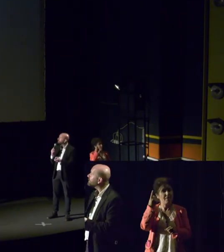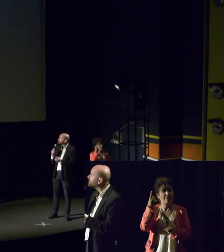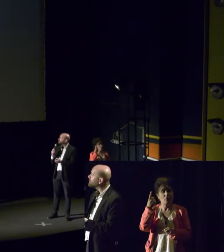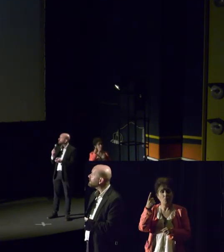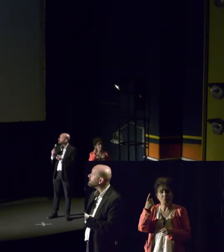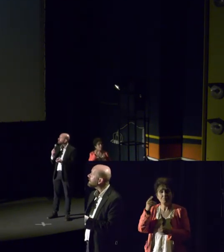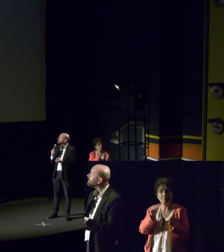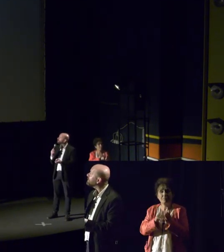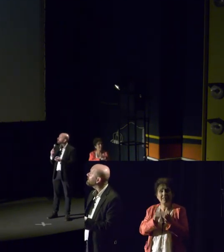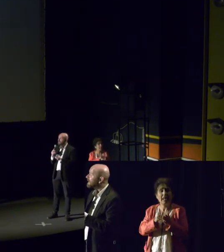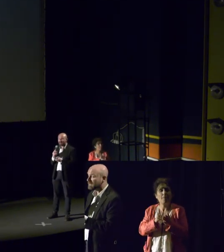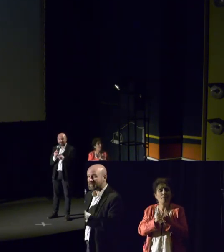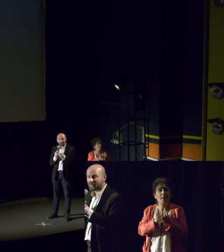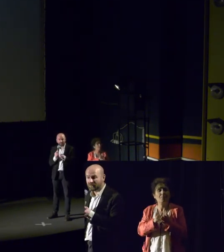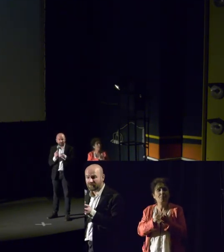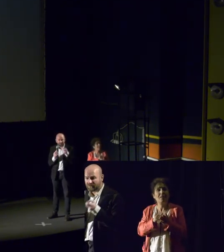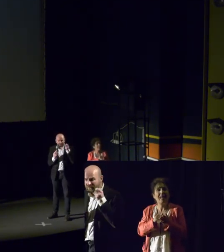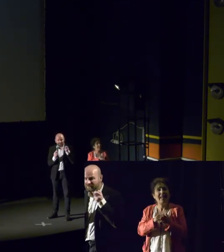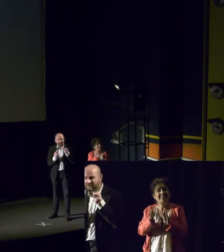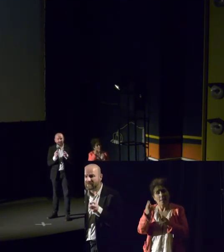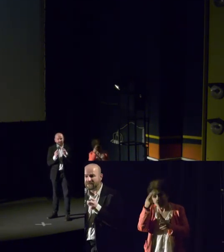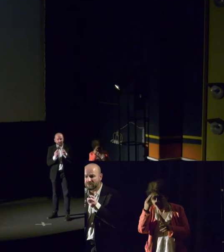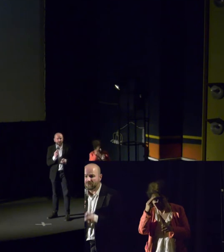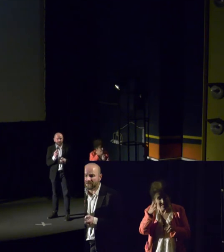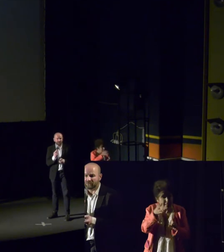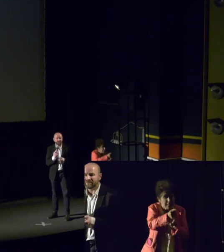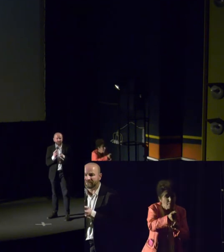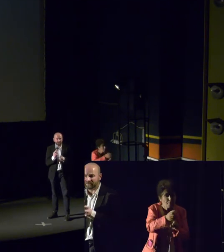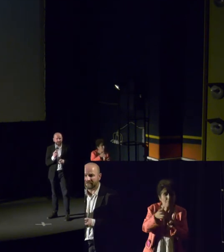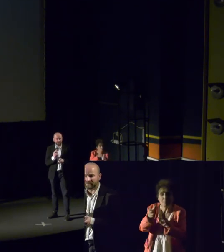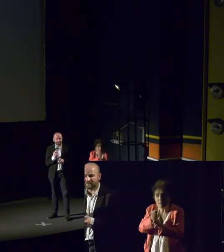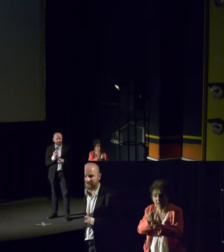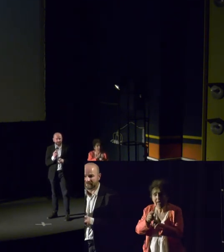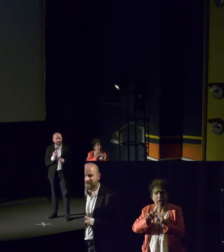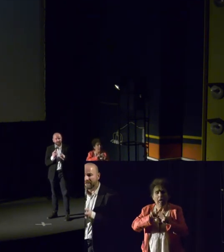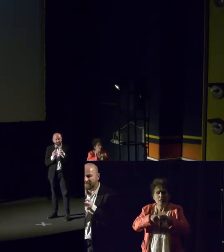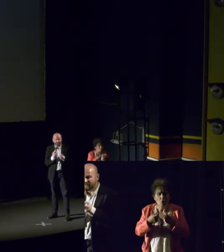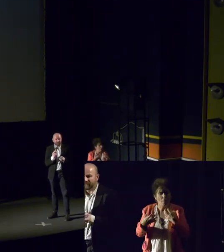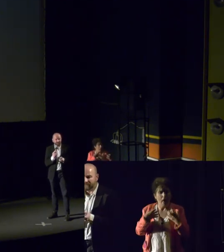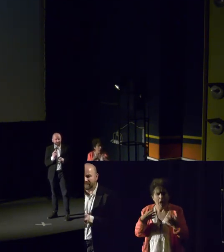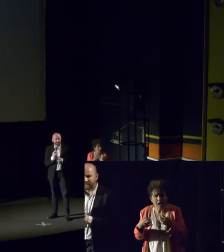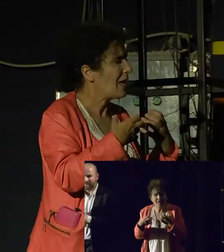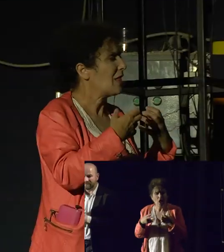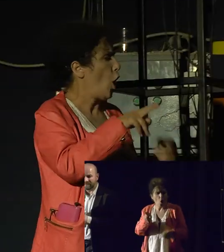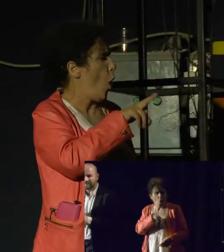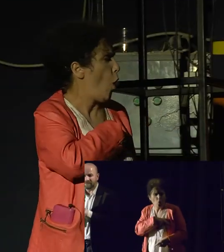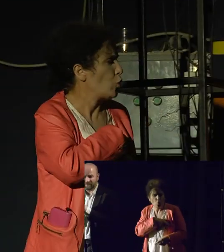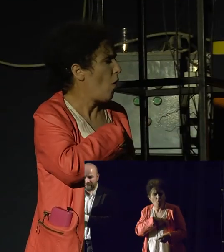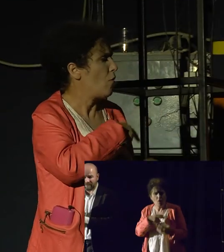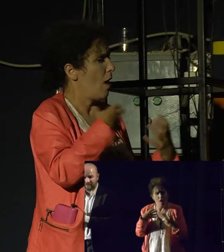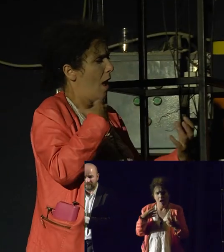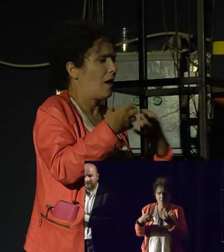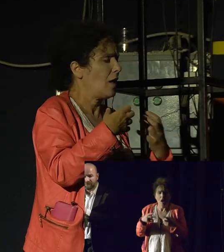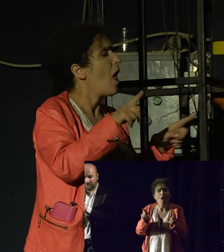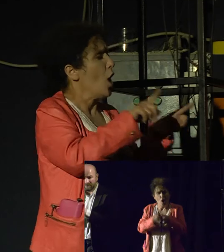pattern, the toolkit, the actors, and also the realization that no country is spared from this. A very good example of this is